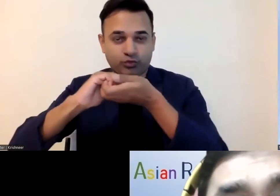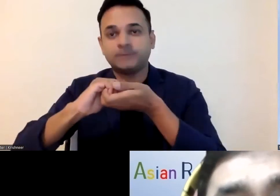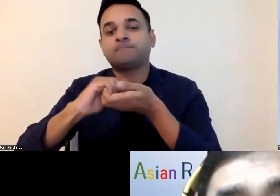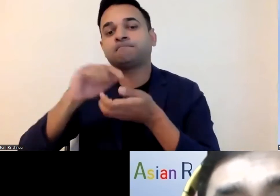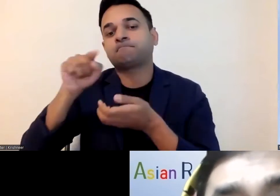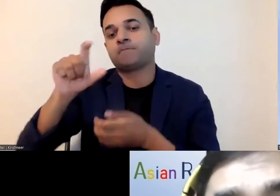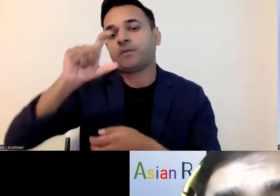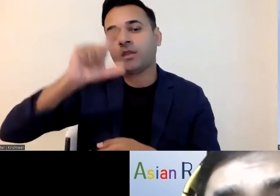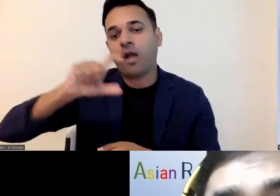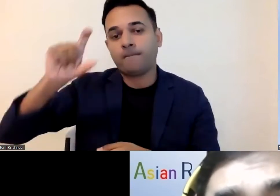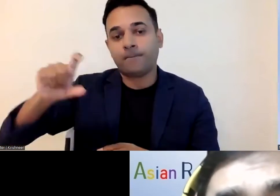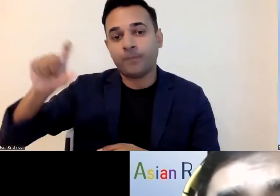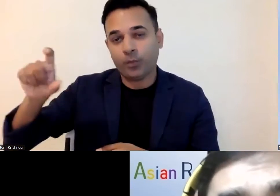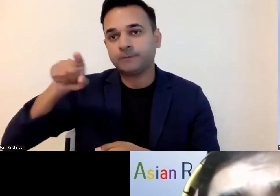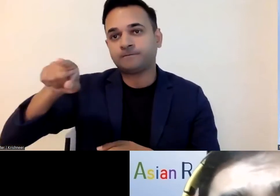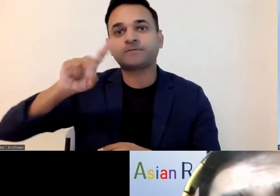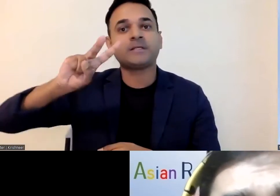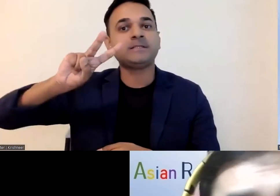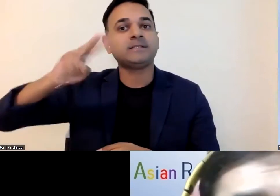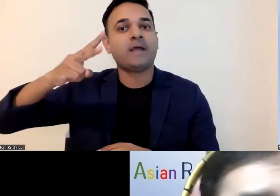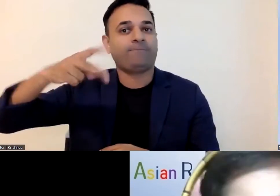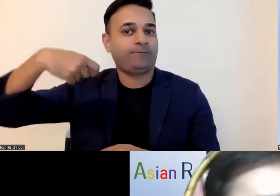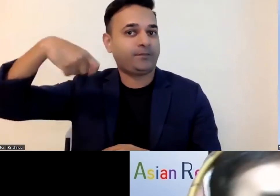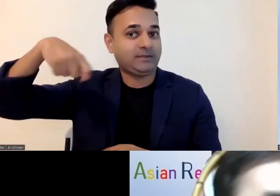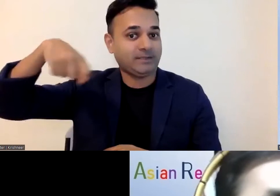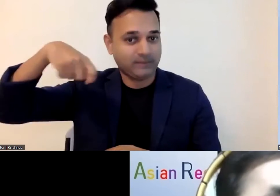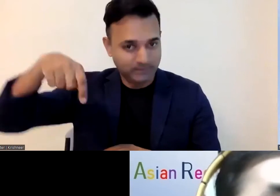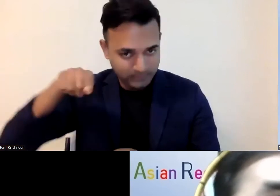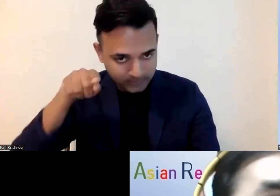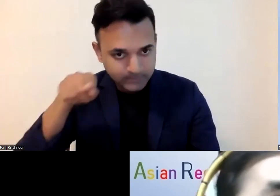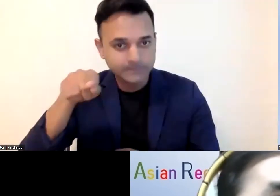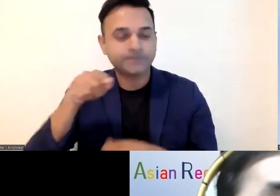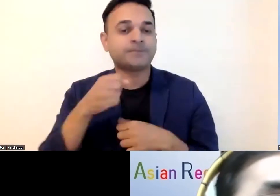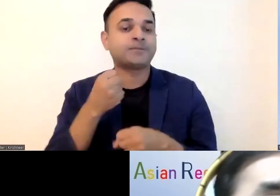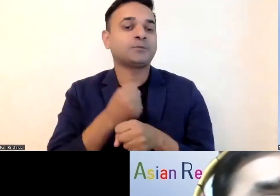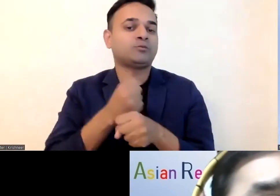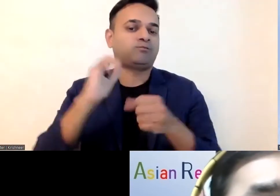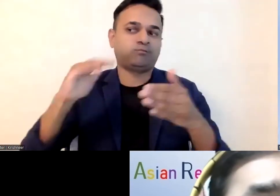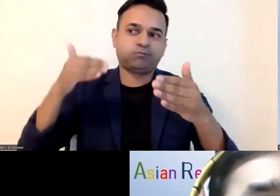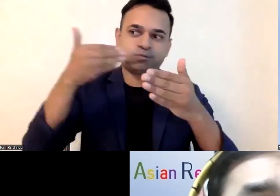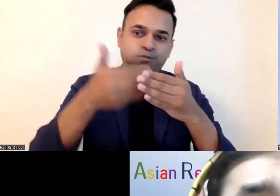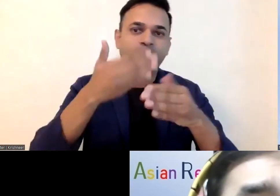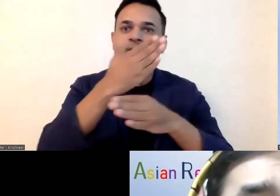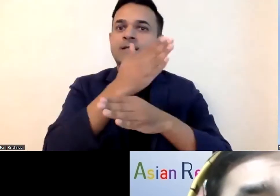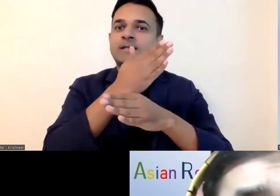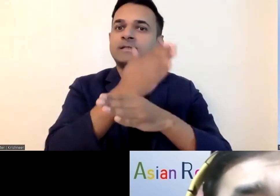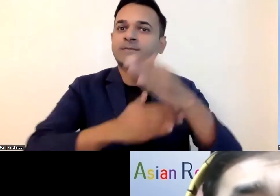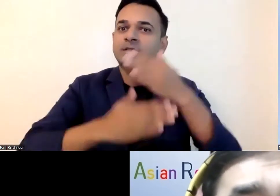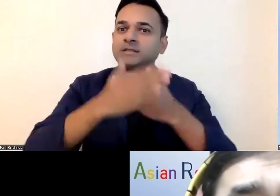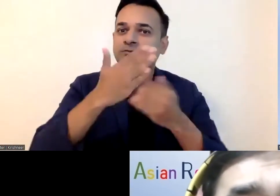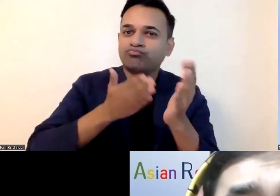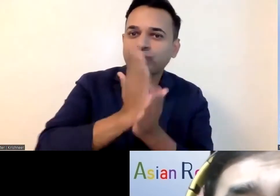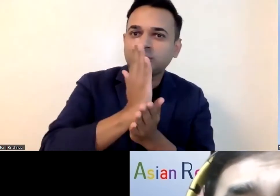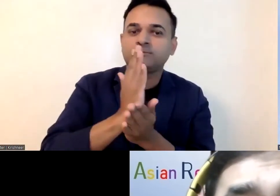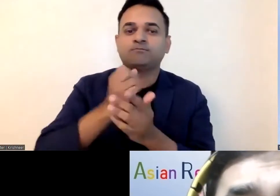in uh youth leadership since 2016. primarily his field of interest